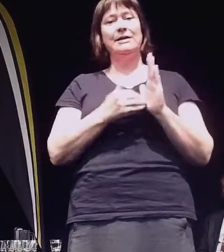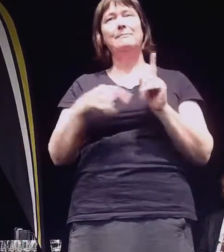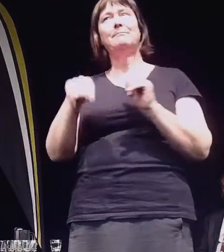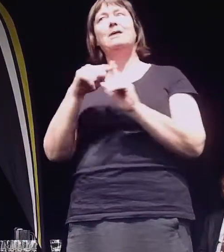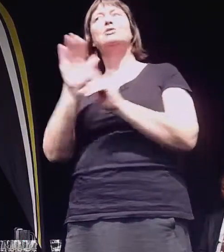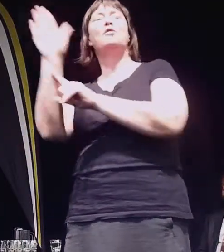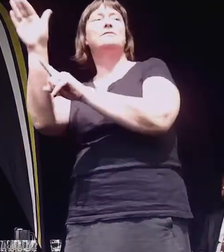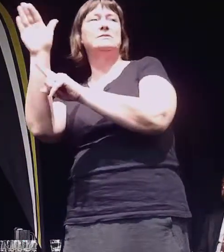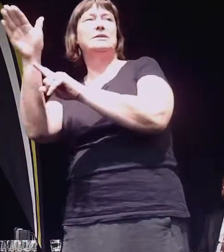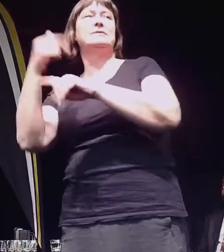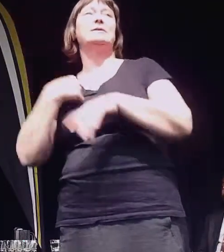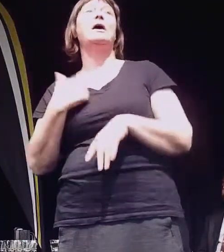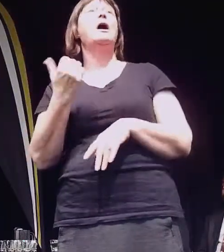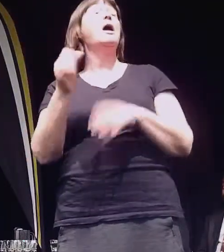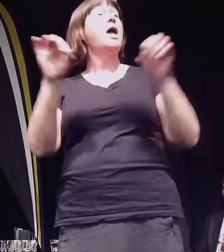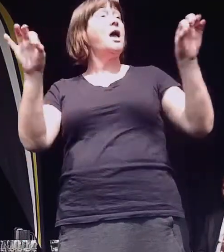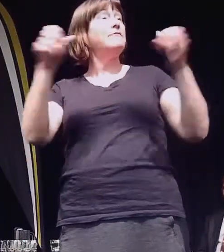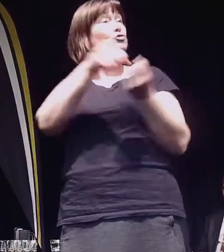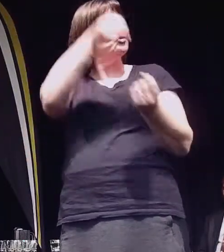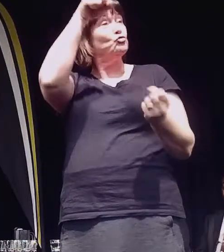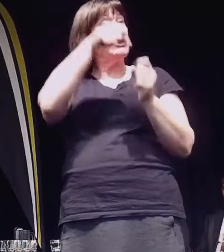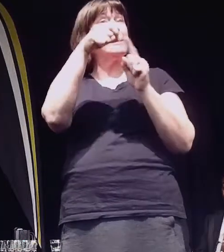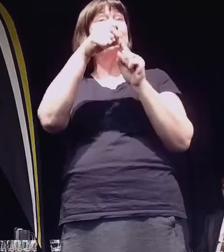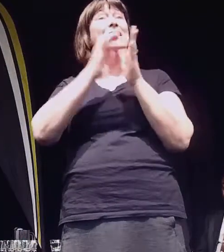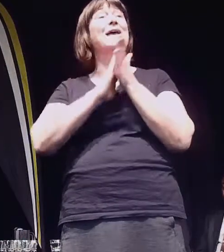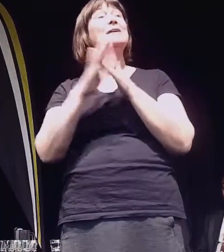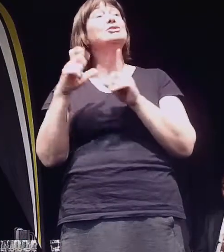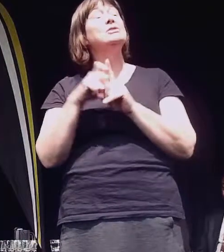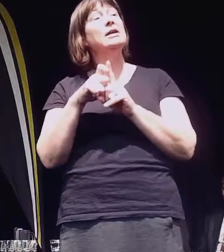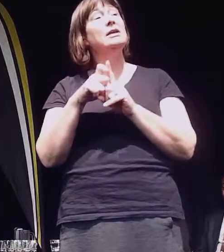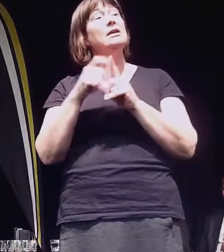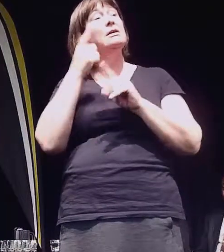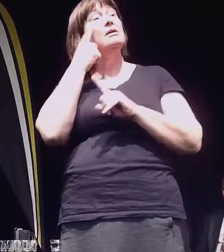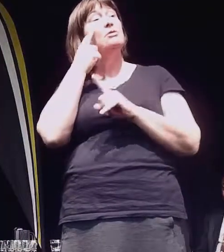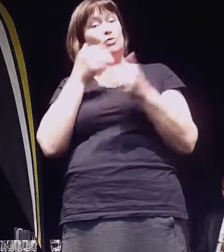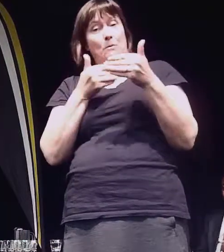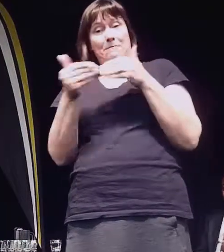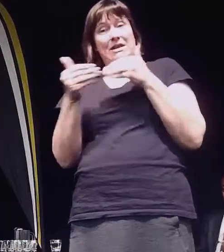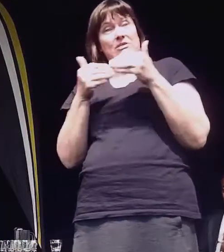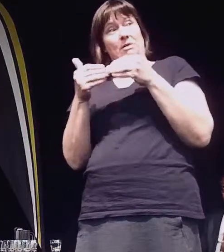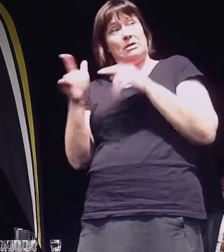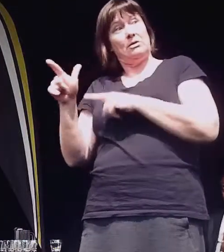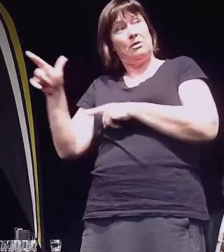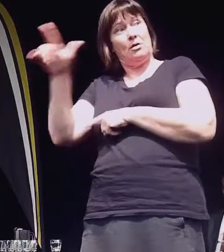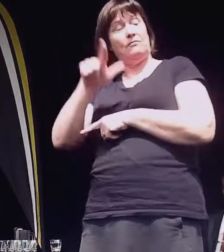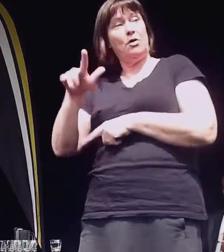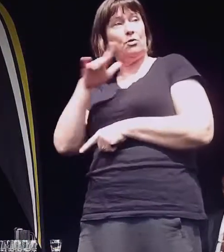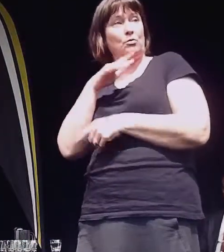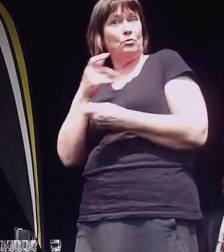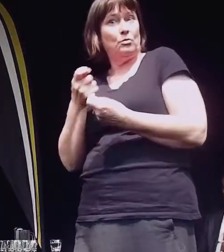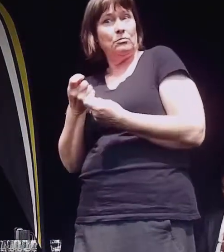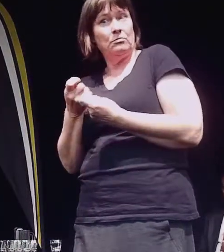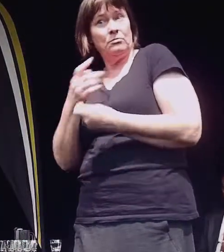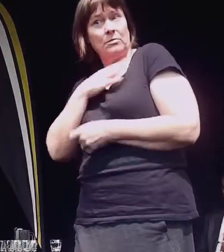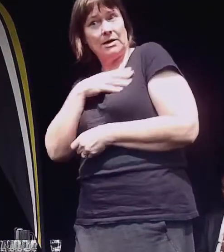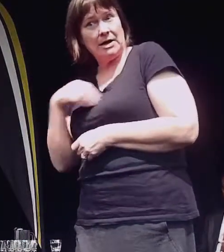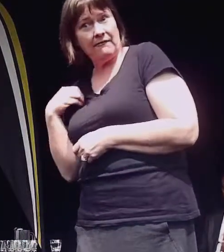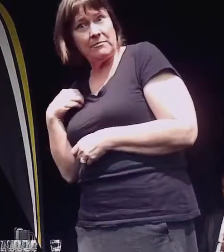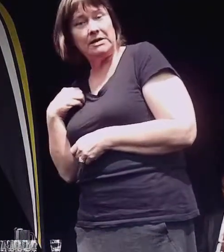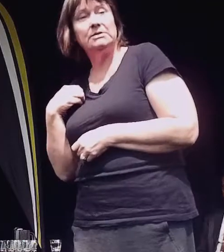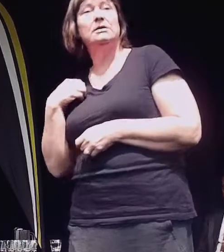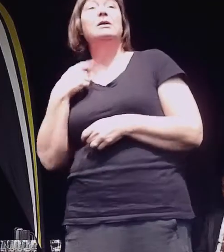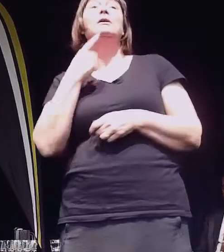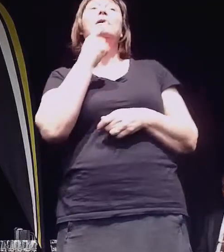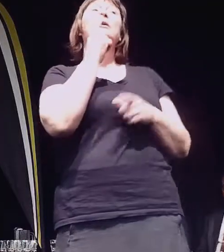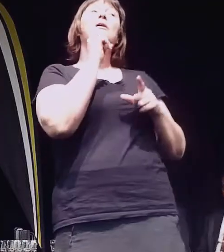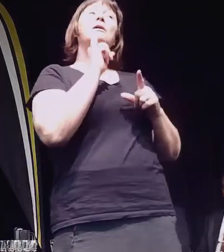I have a PhD that examined the management of local government. I research internationally with